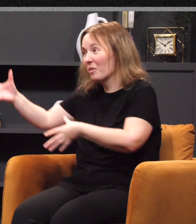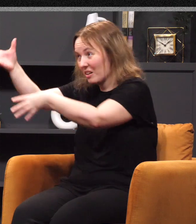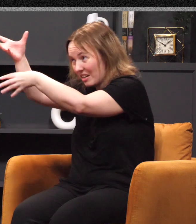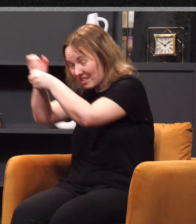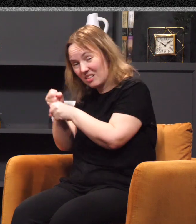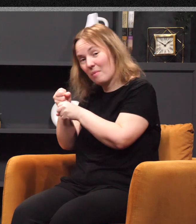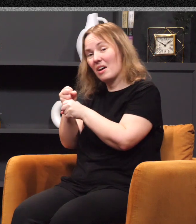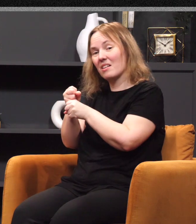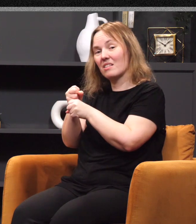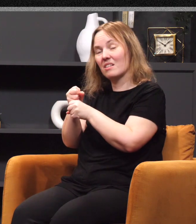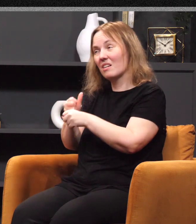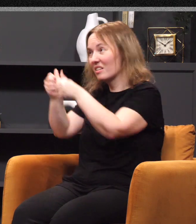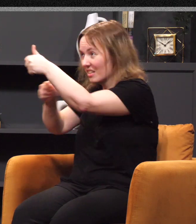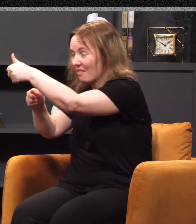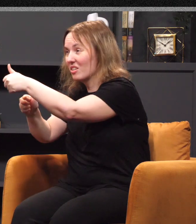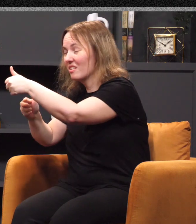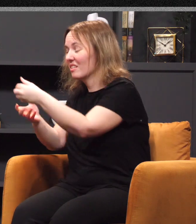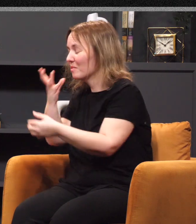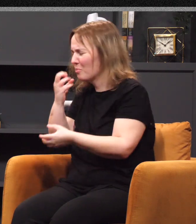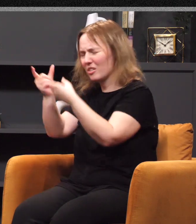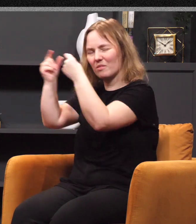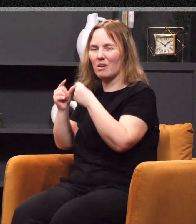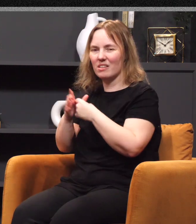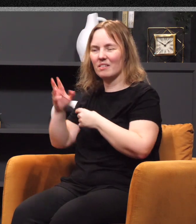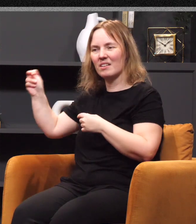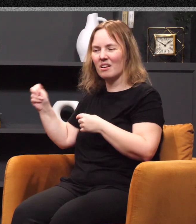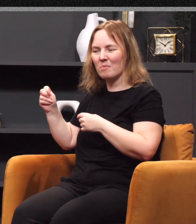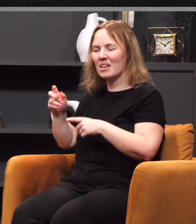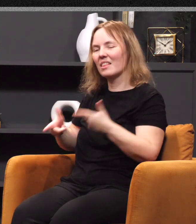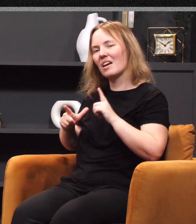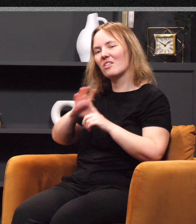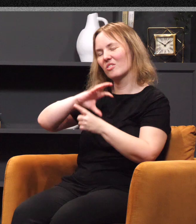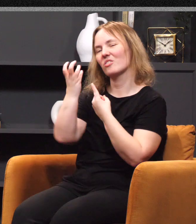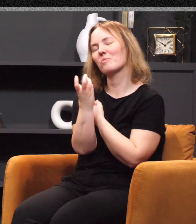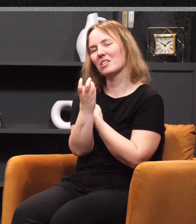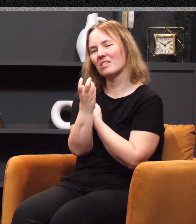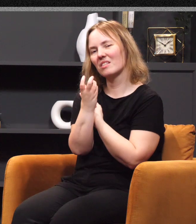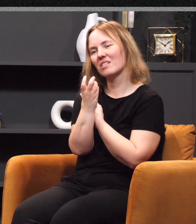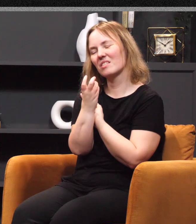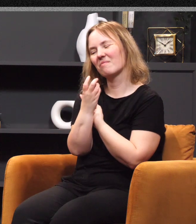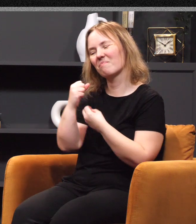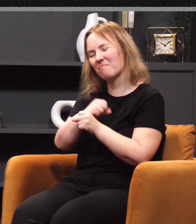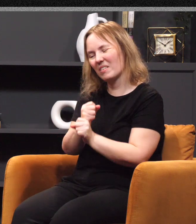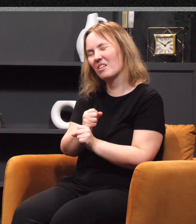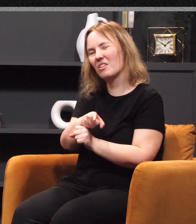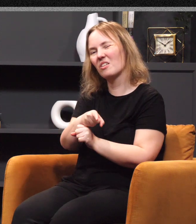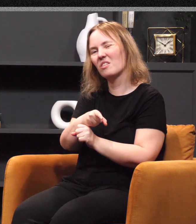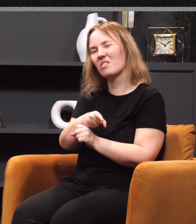this precious prize. You see, Naomi allowed her circumstances to dry her out. And that's why she changed her name to Mara. But God said